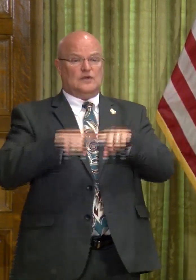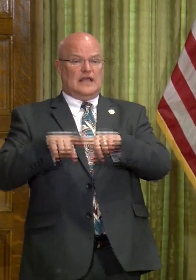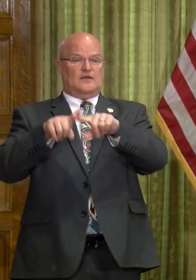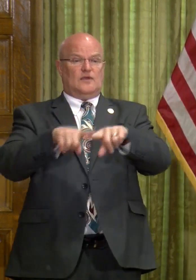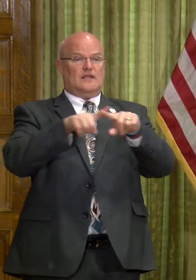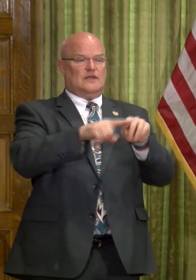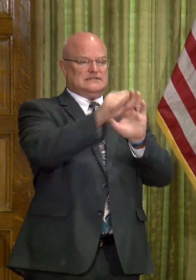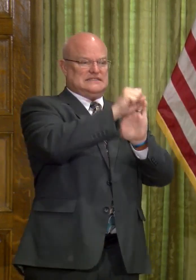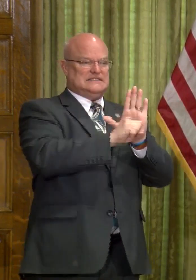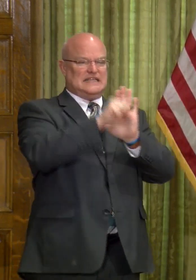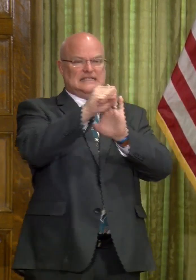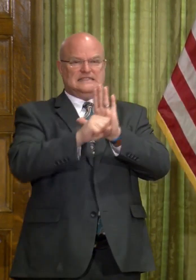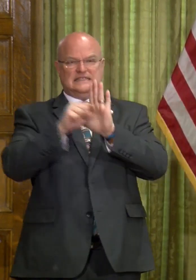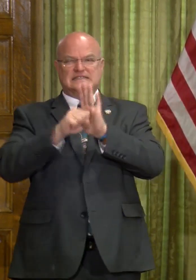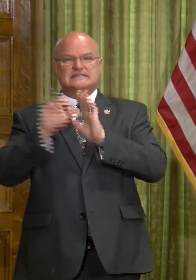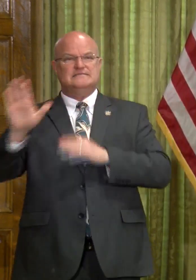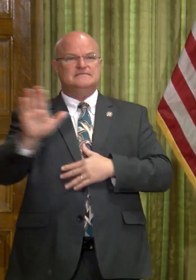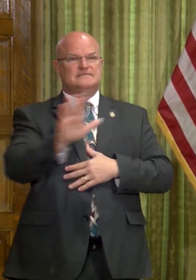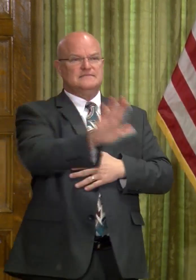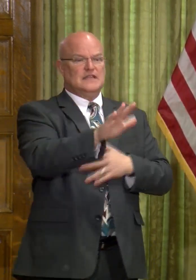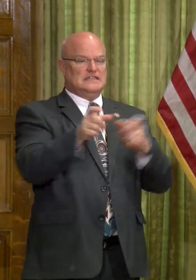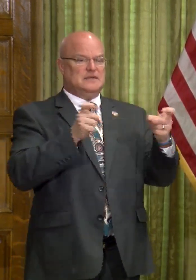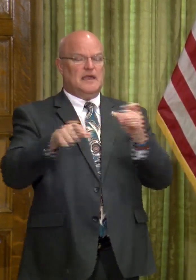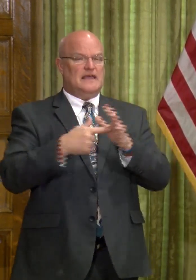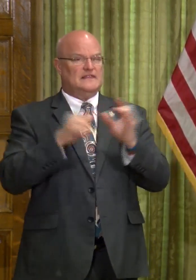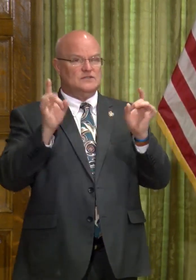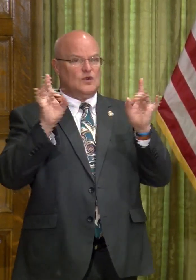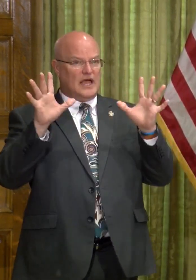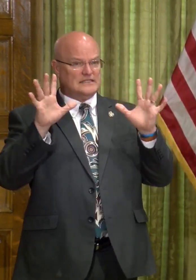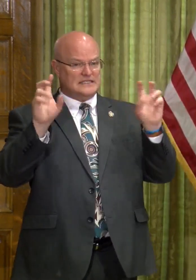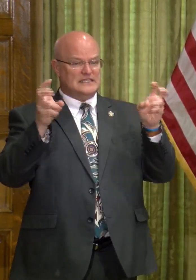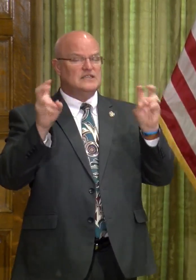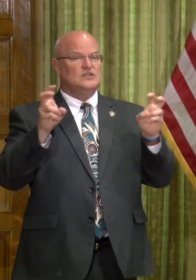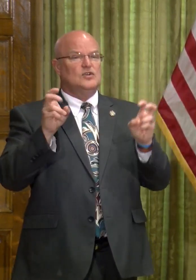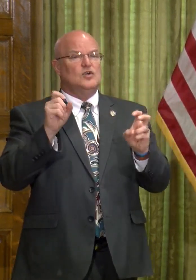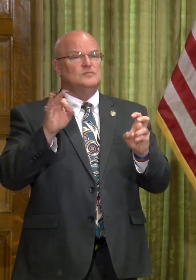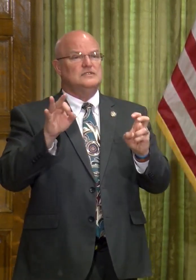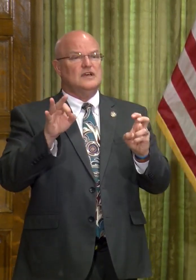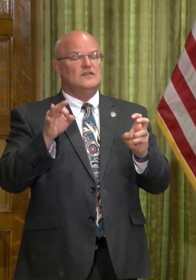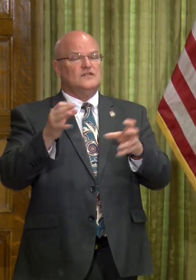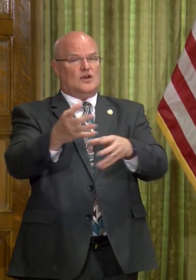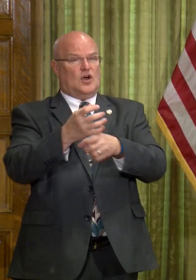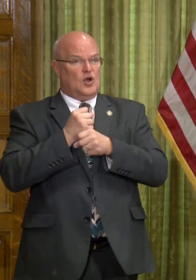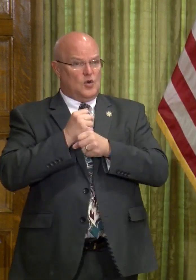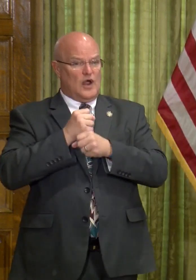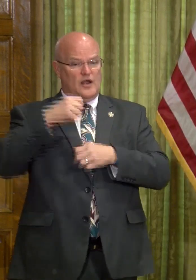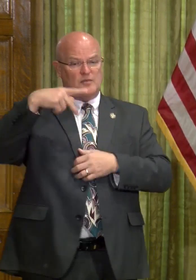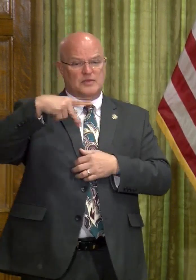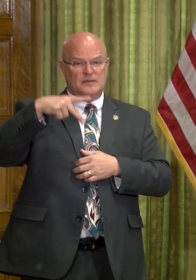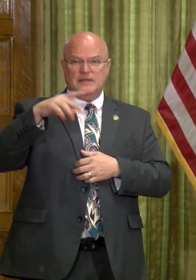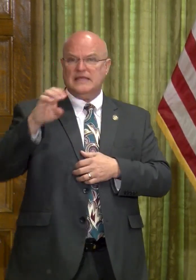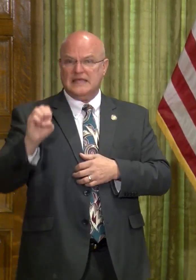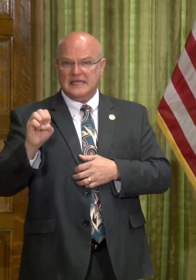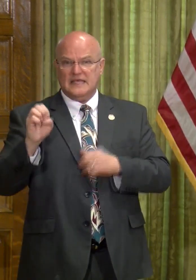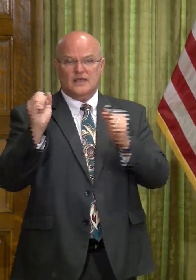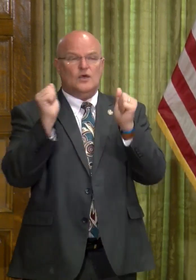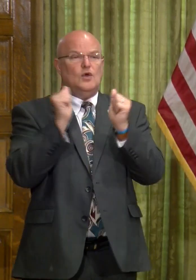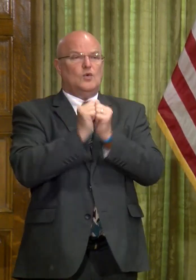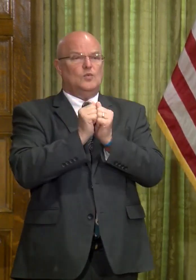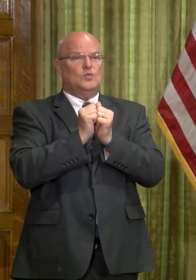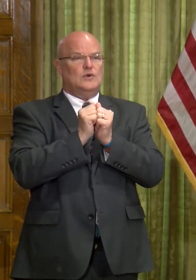upon the states to manage this crisis in terms of, uh, acquiring PPE with a, uh,